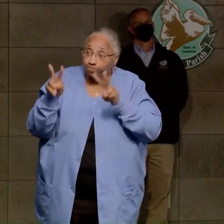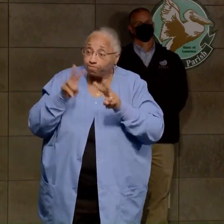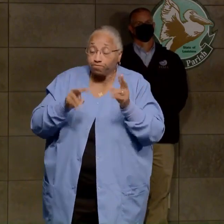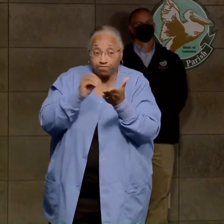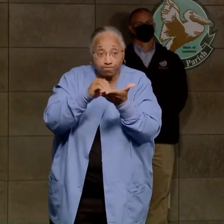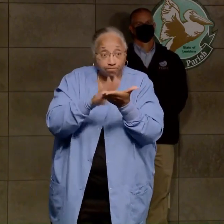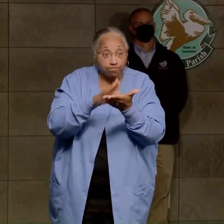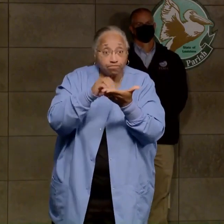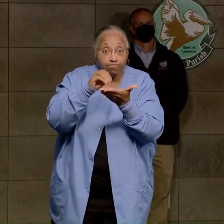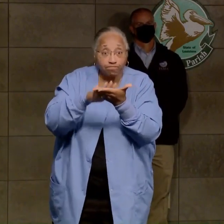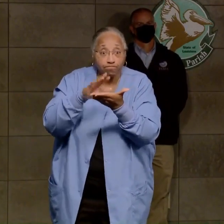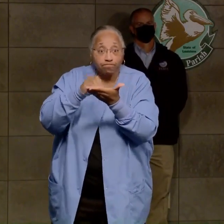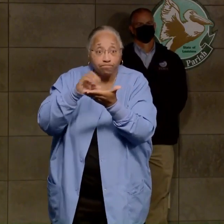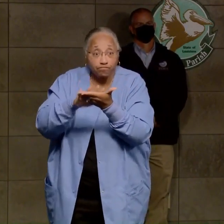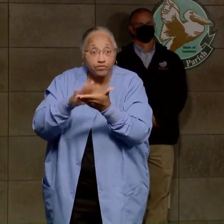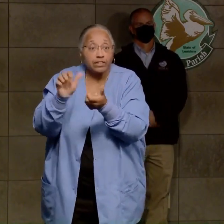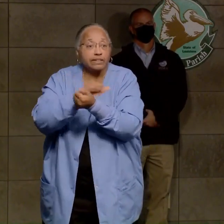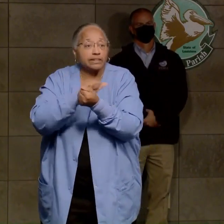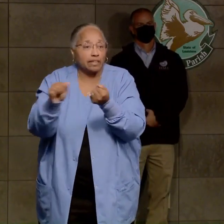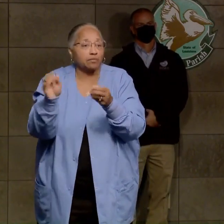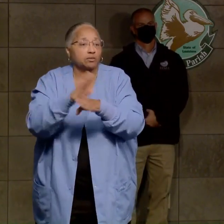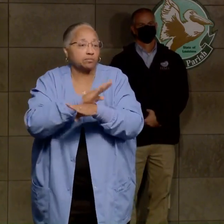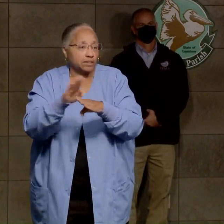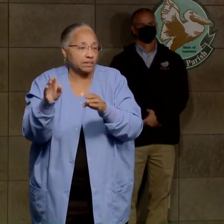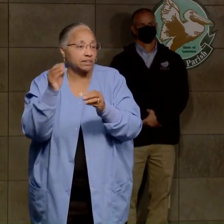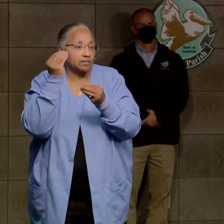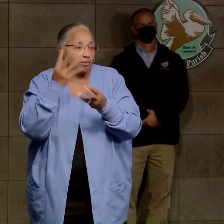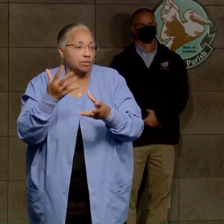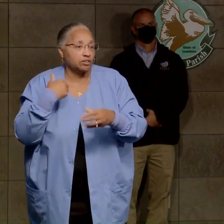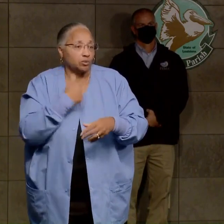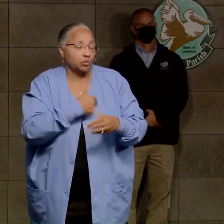documenting damaged businesses that we have.